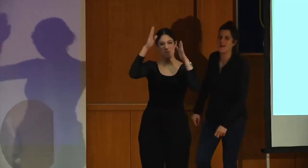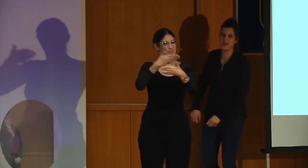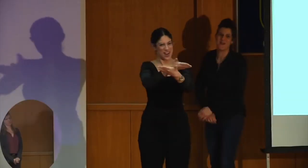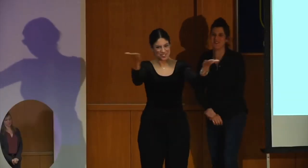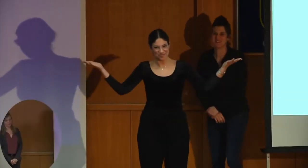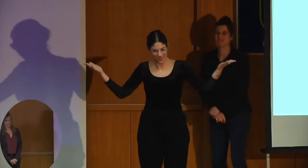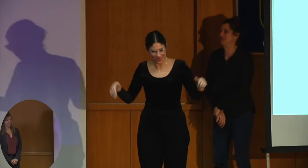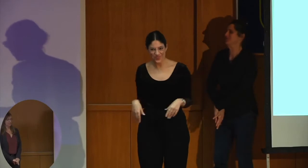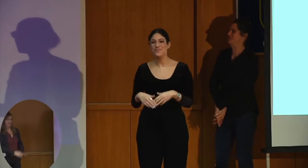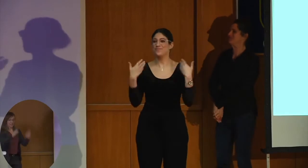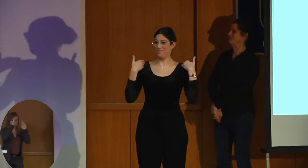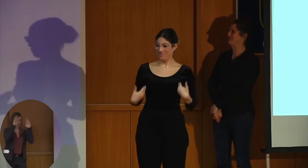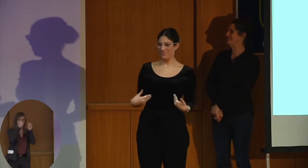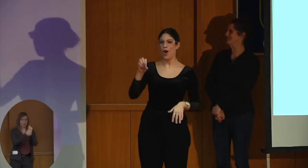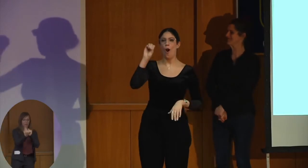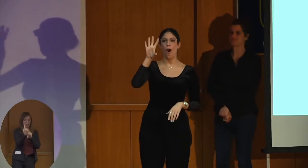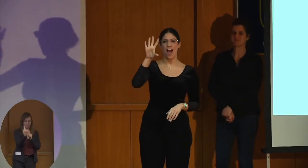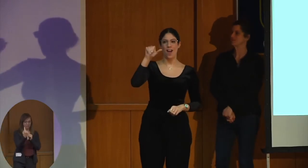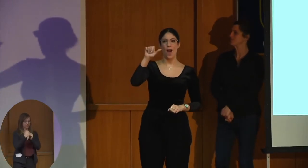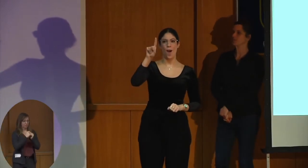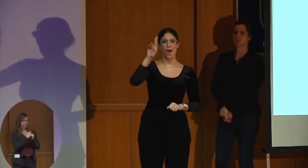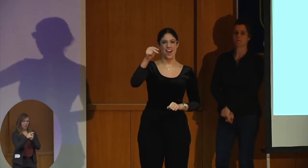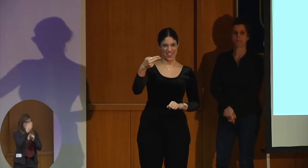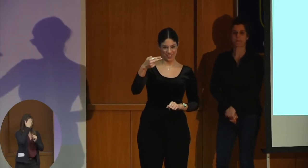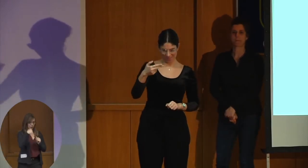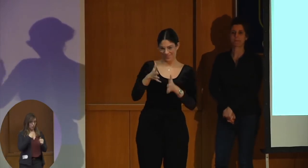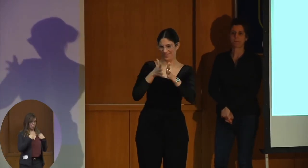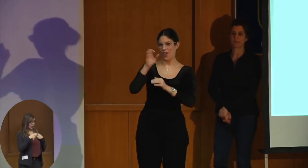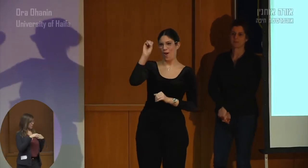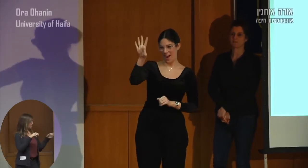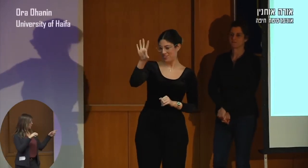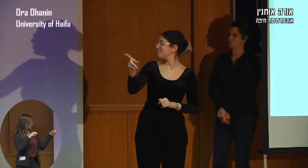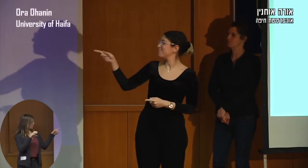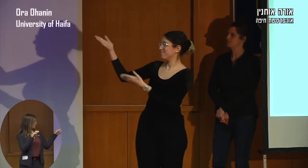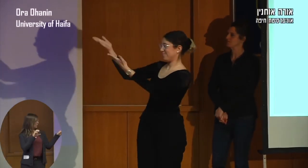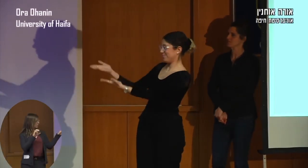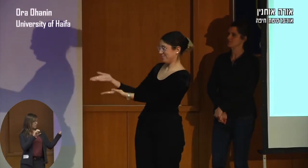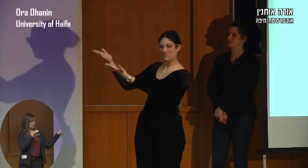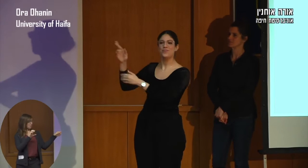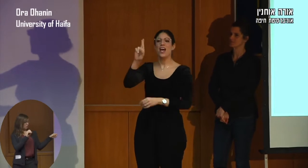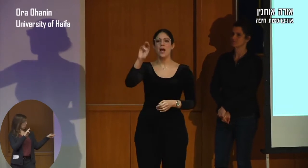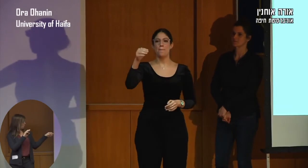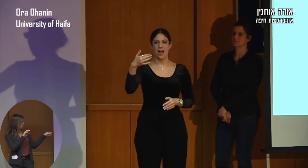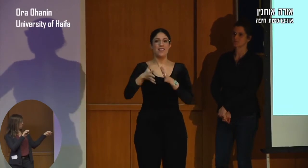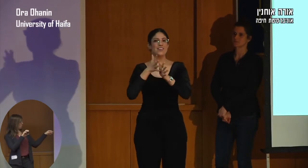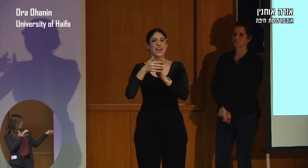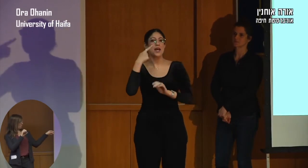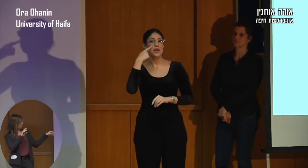Hello, everyone. You know me. I'm Ora. My name is Ora. This is my sign name. And this is Dr.